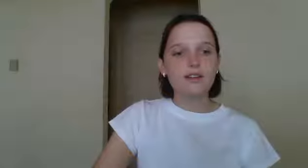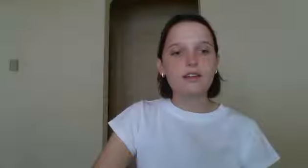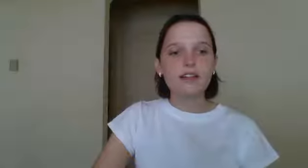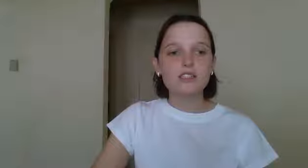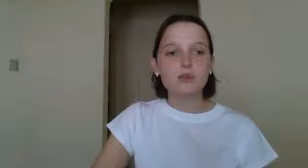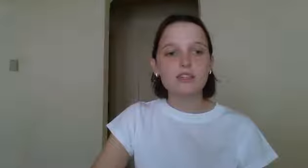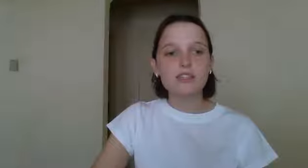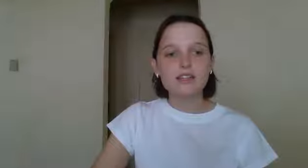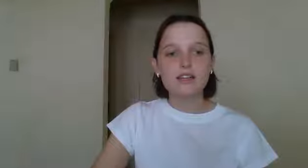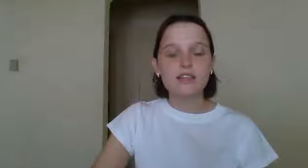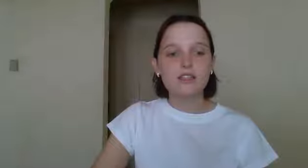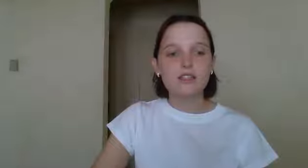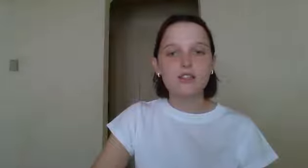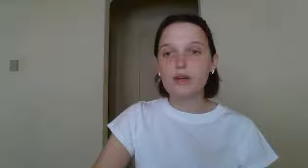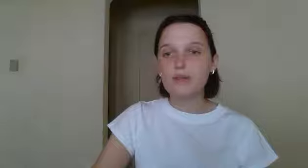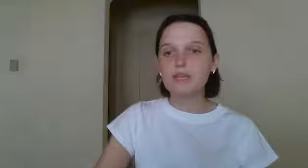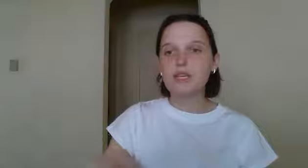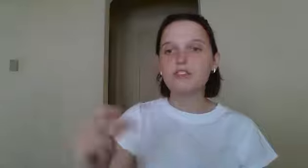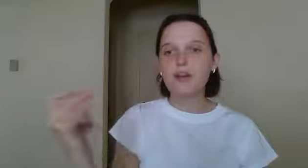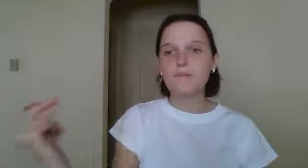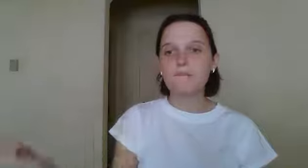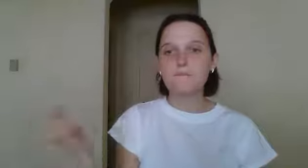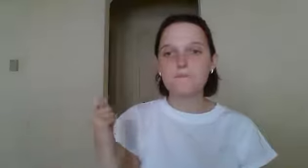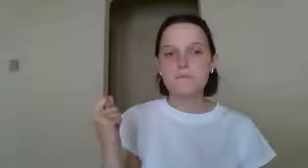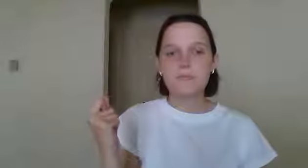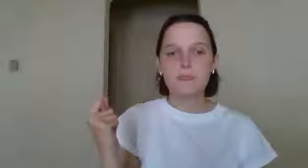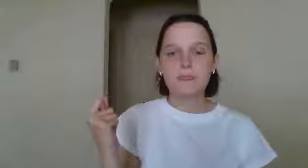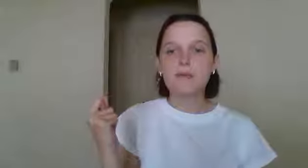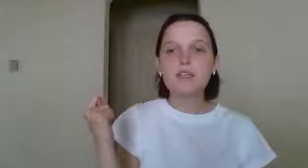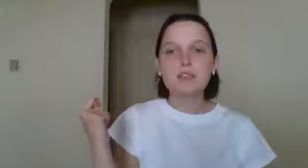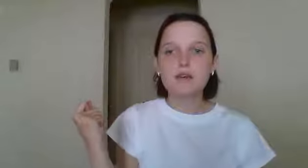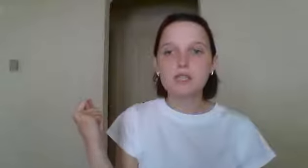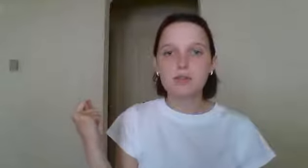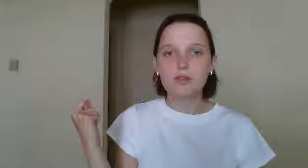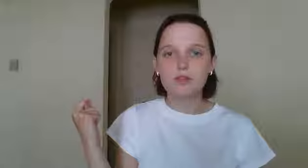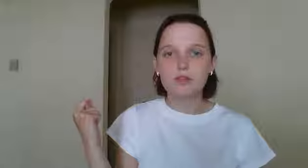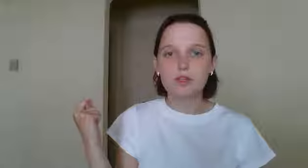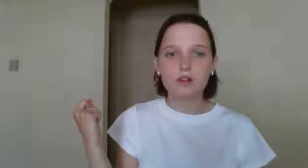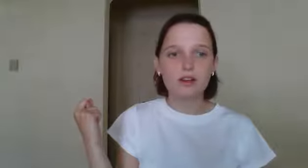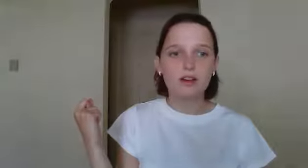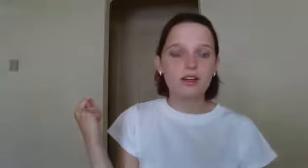Next word, listen, drip. Say drip. Give me a thumbs up if you hear the